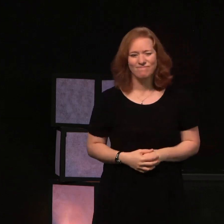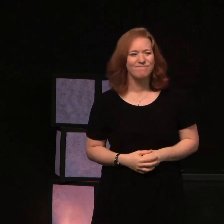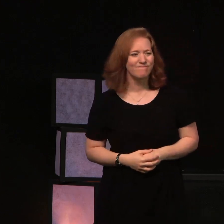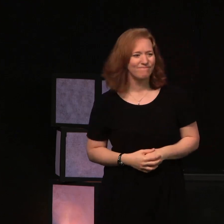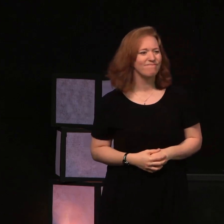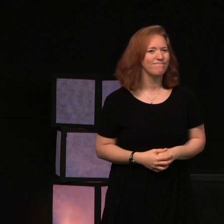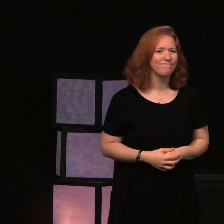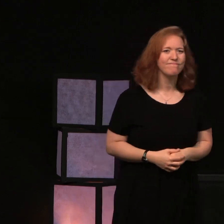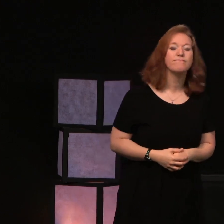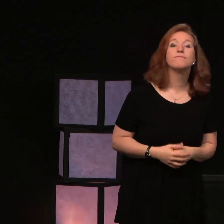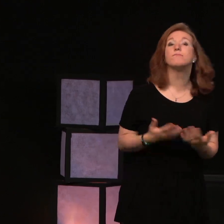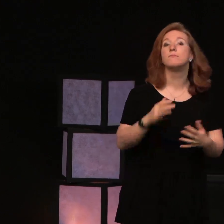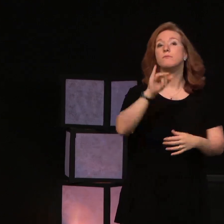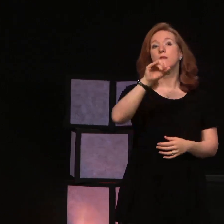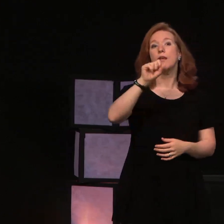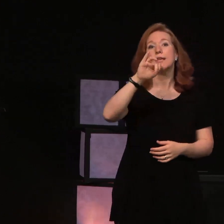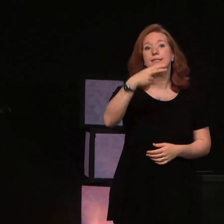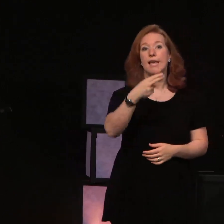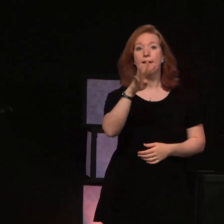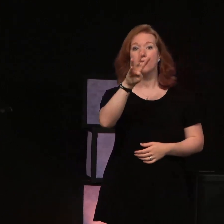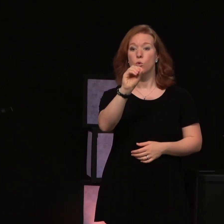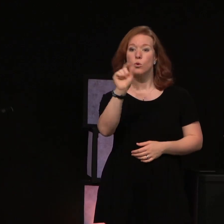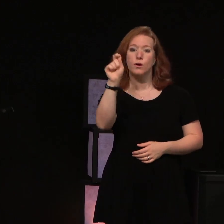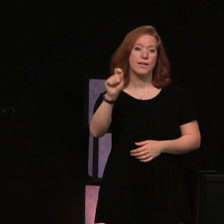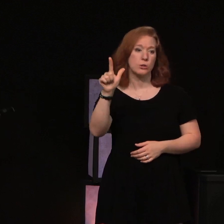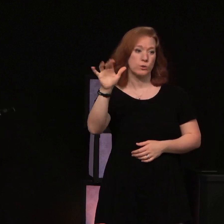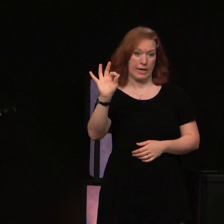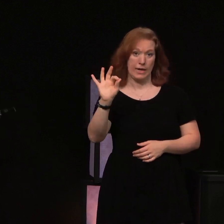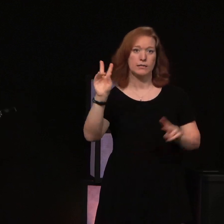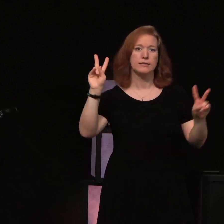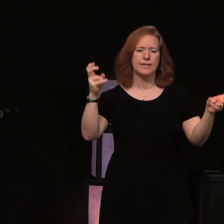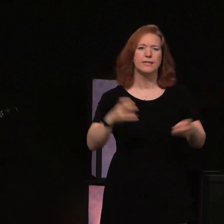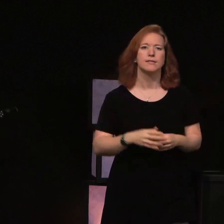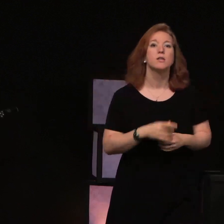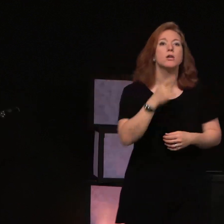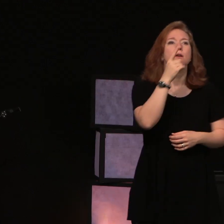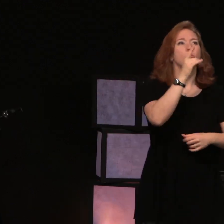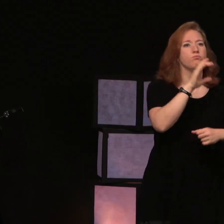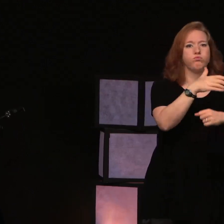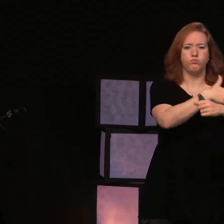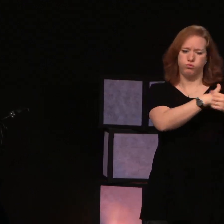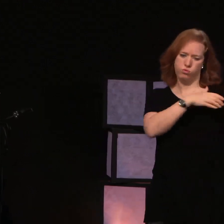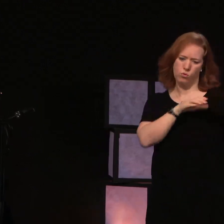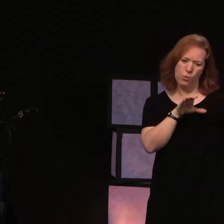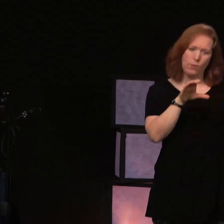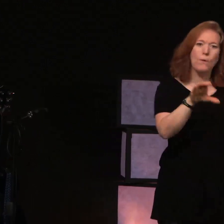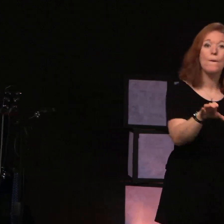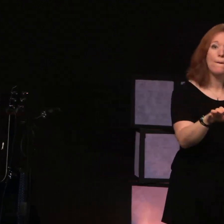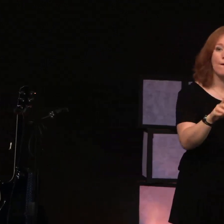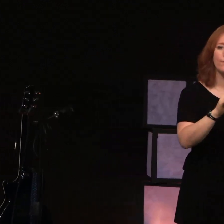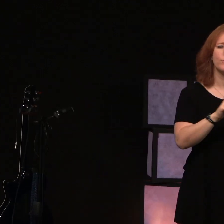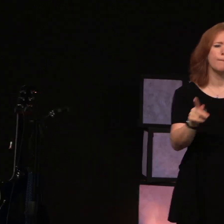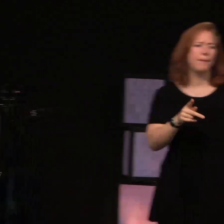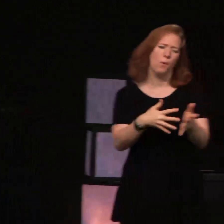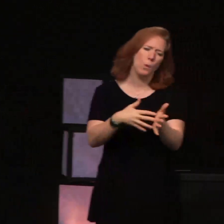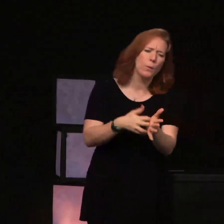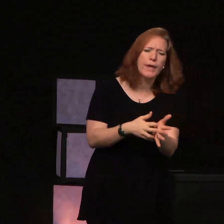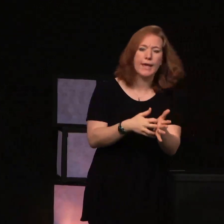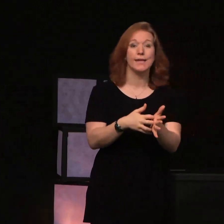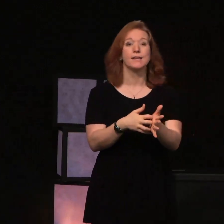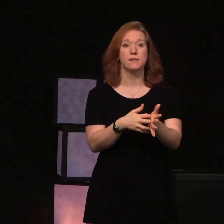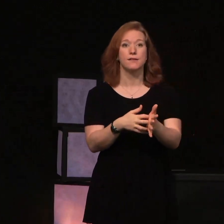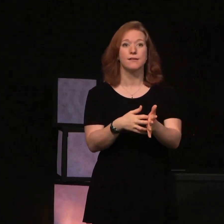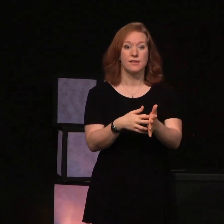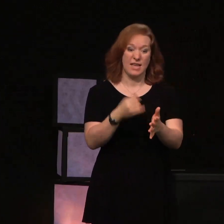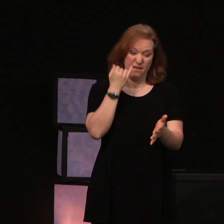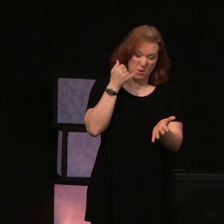What about Isaiah 40, verse 29, he gives strength to the weary and increases the power of